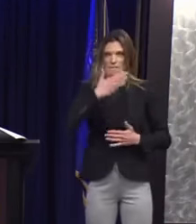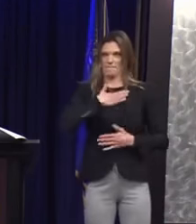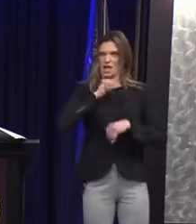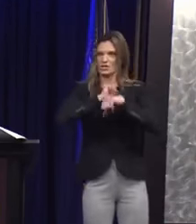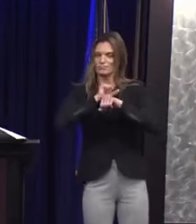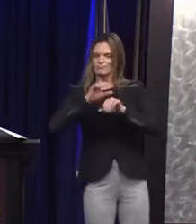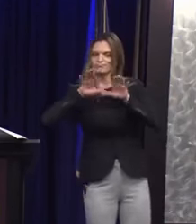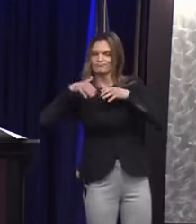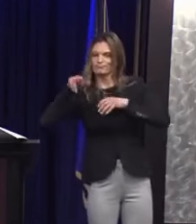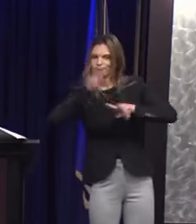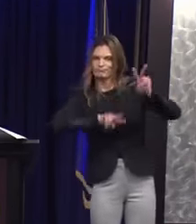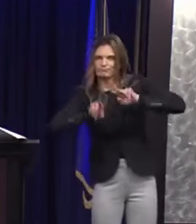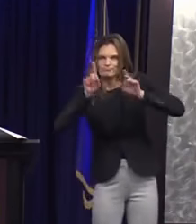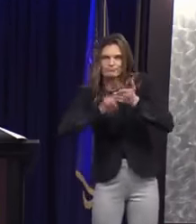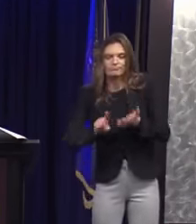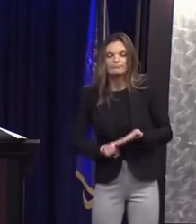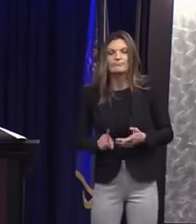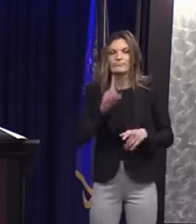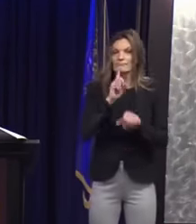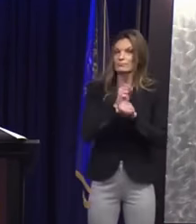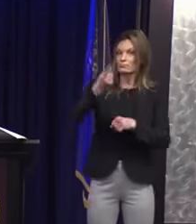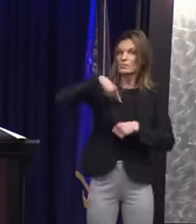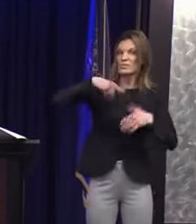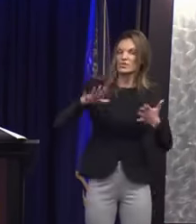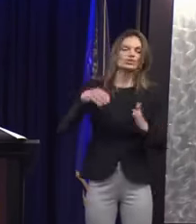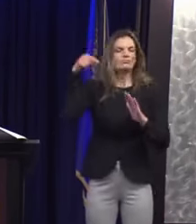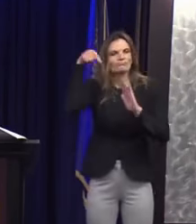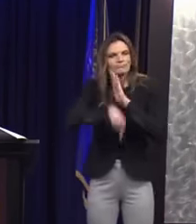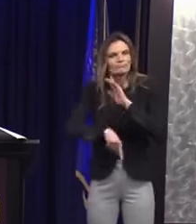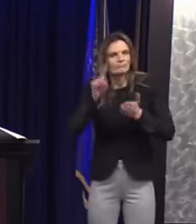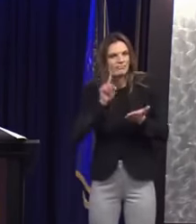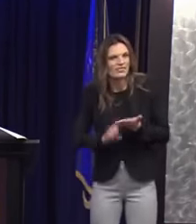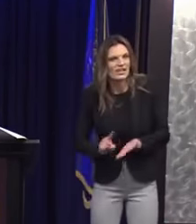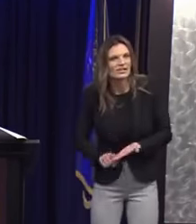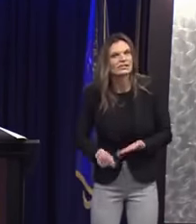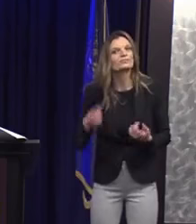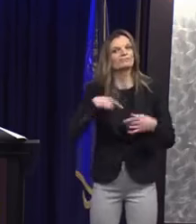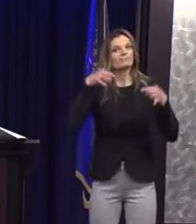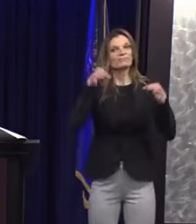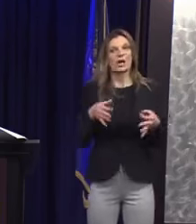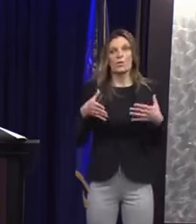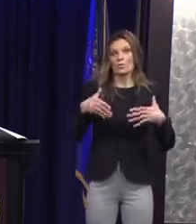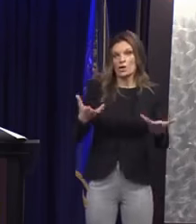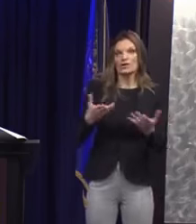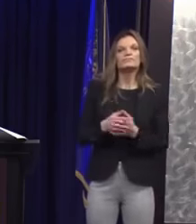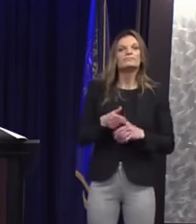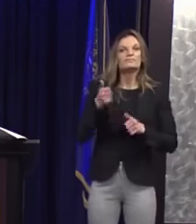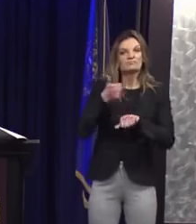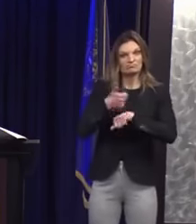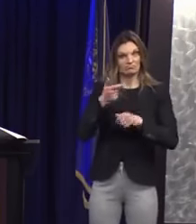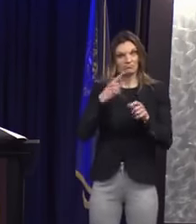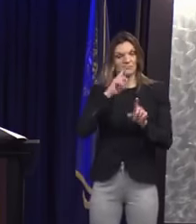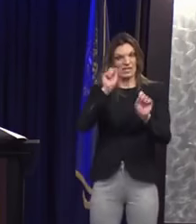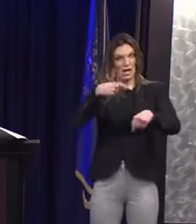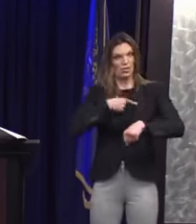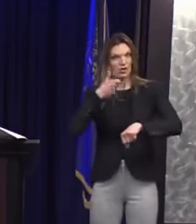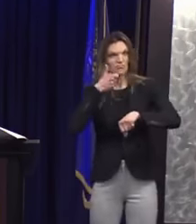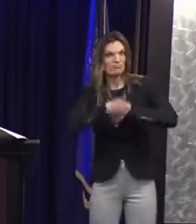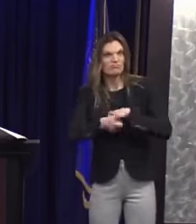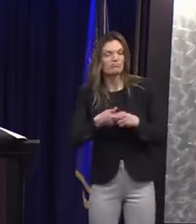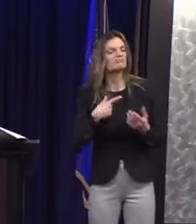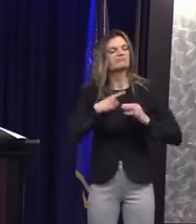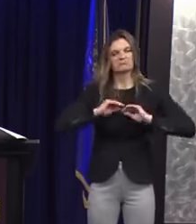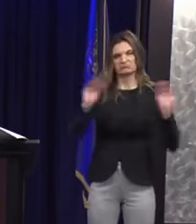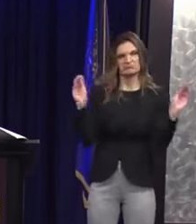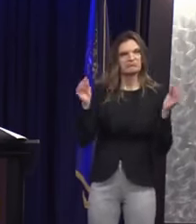and thorough investigation, my department has determined that no criminal charges will be filed in